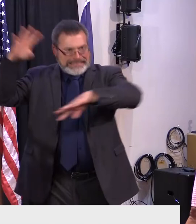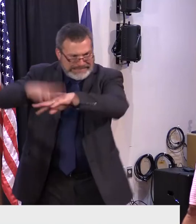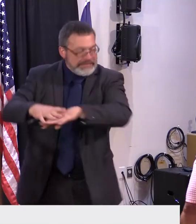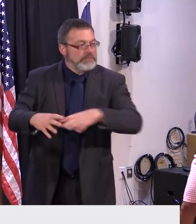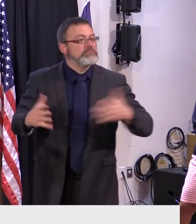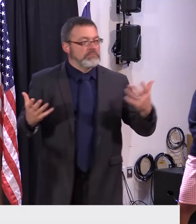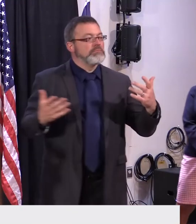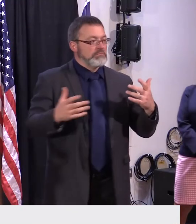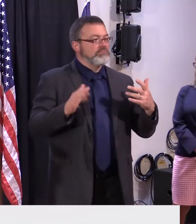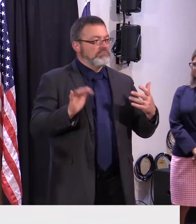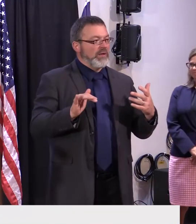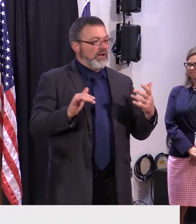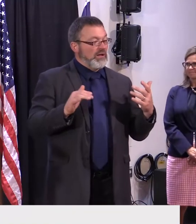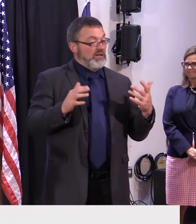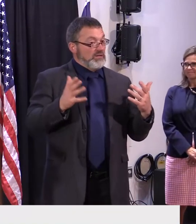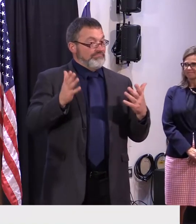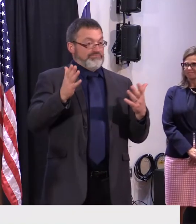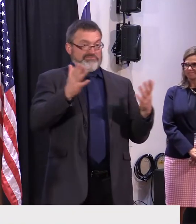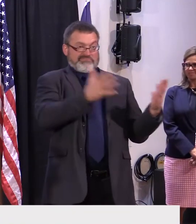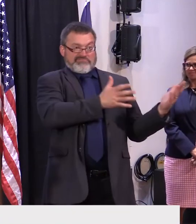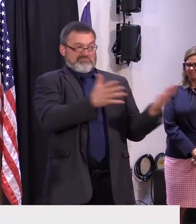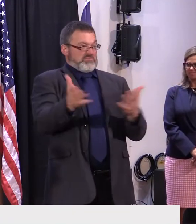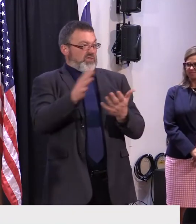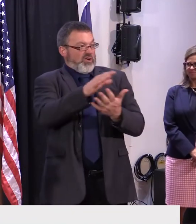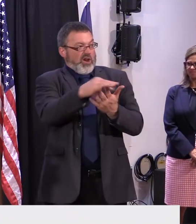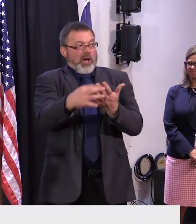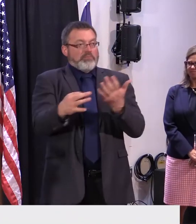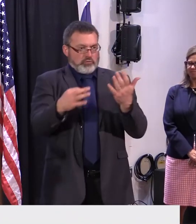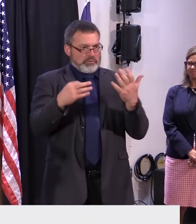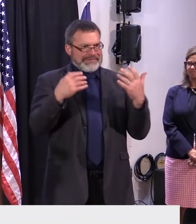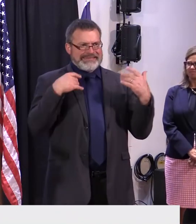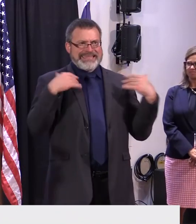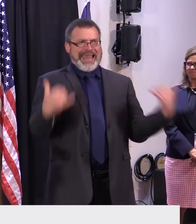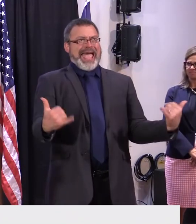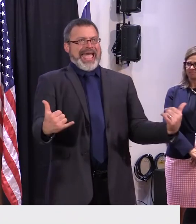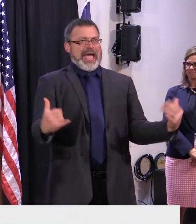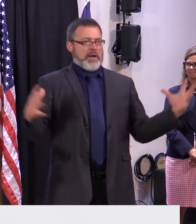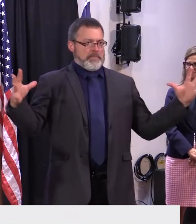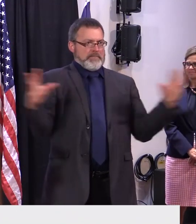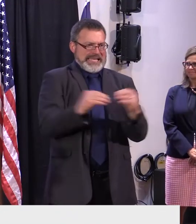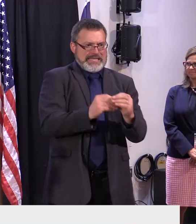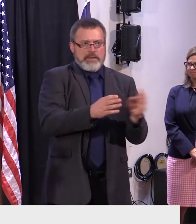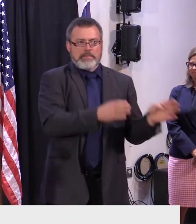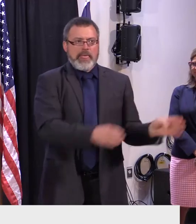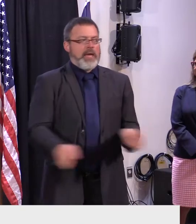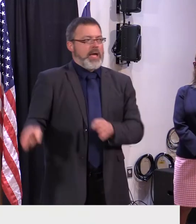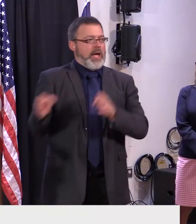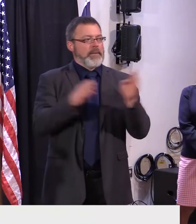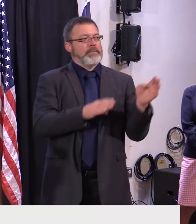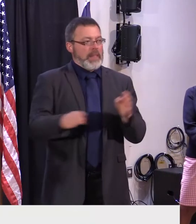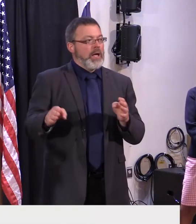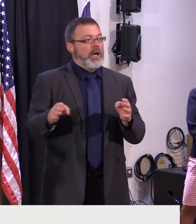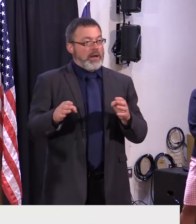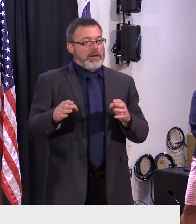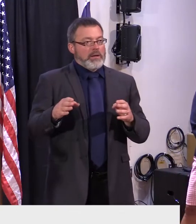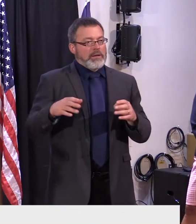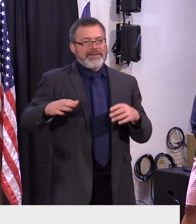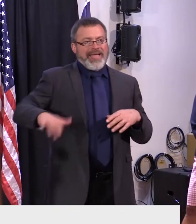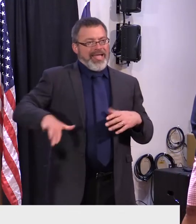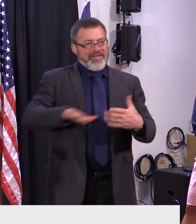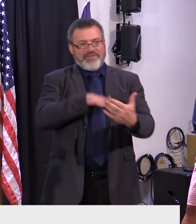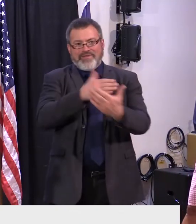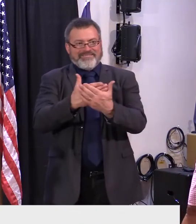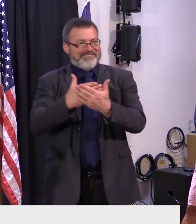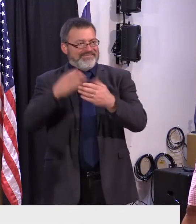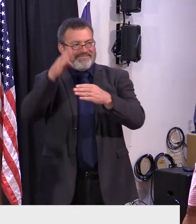future as well but we have to start planning this like now in order to accomplish this we have i remember